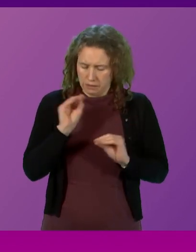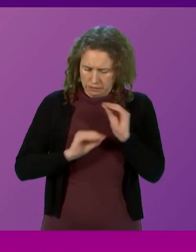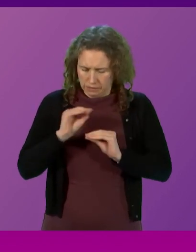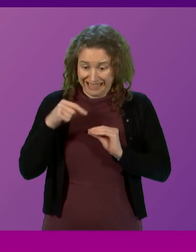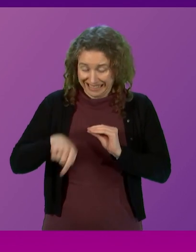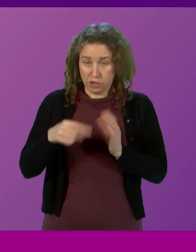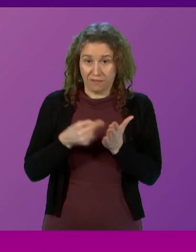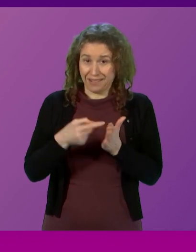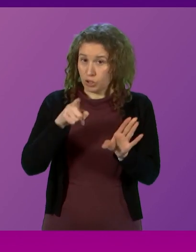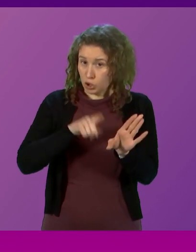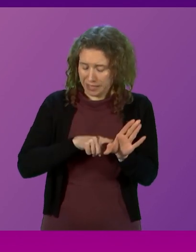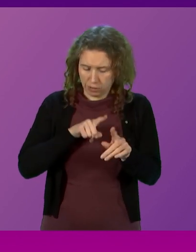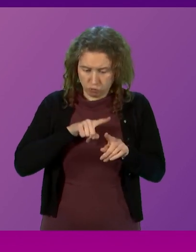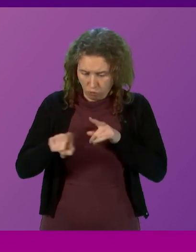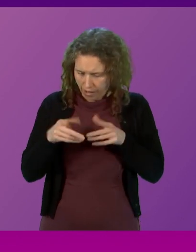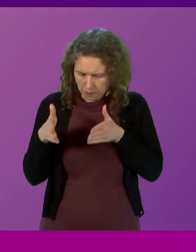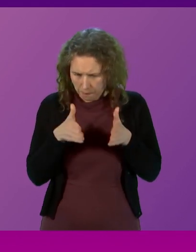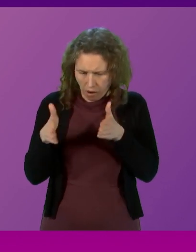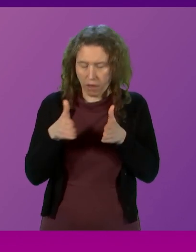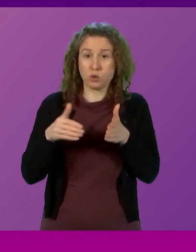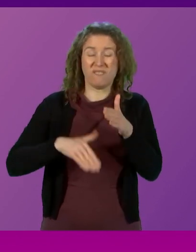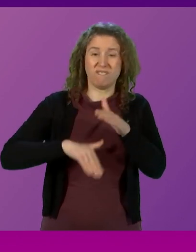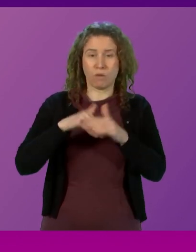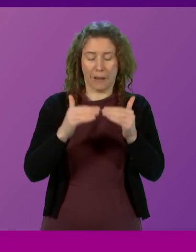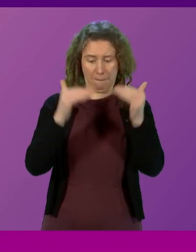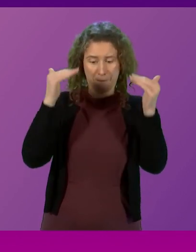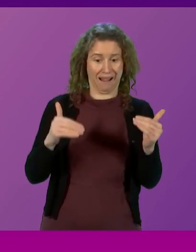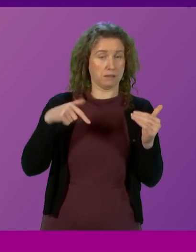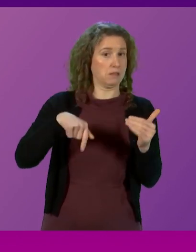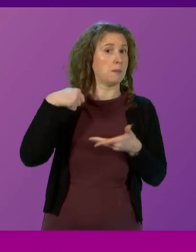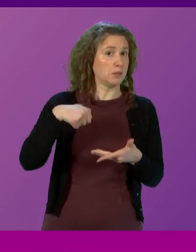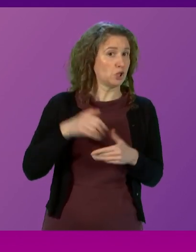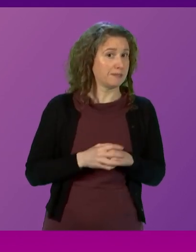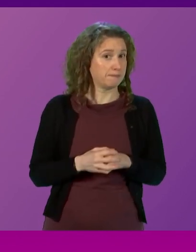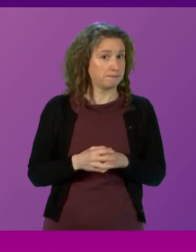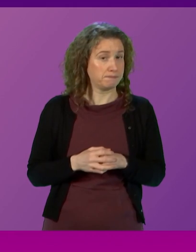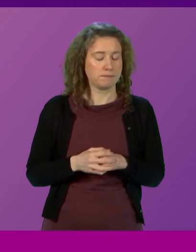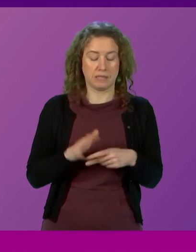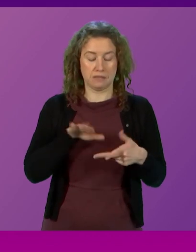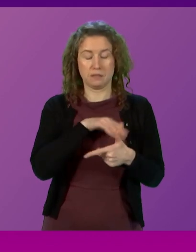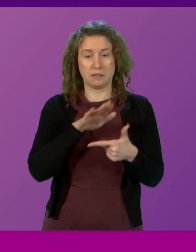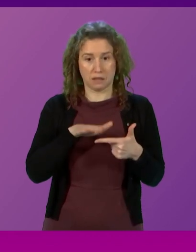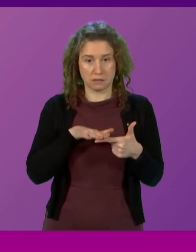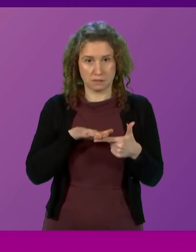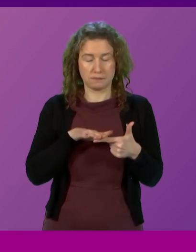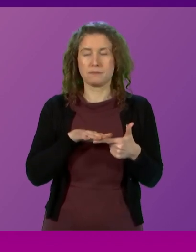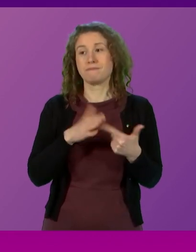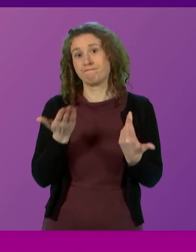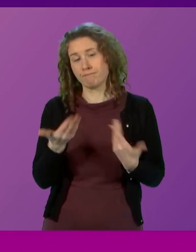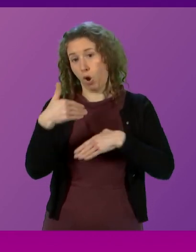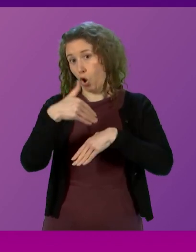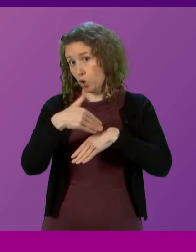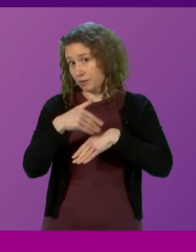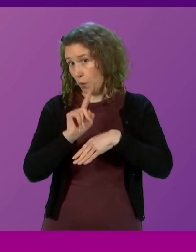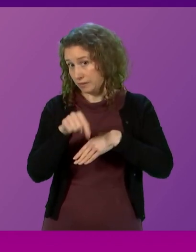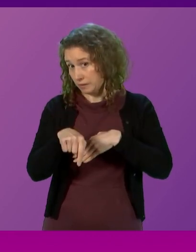this financial year to find a path to fully balance this year's budget. Secondly, as a consequence of